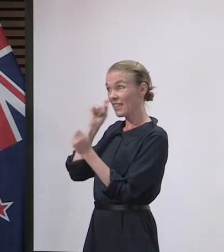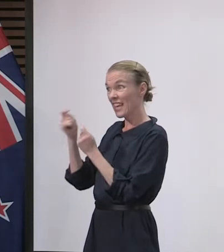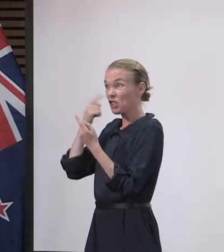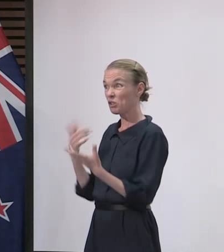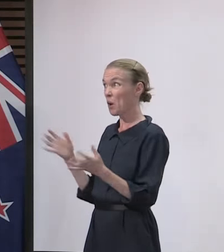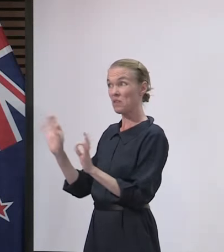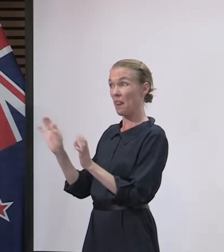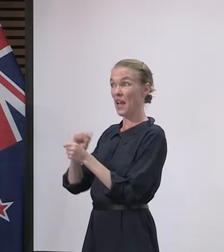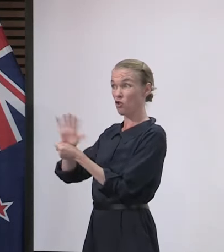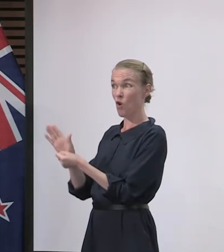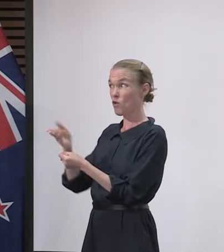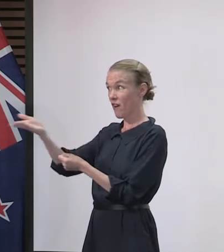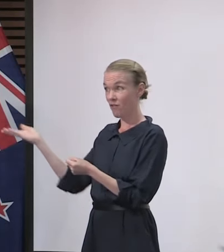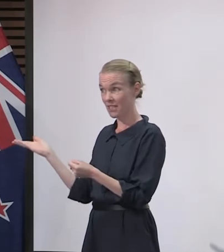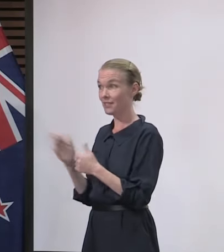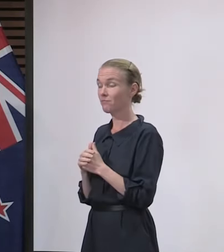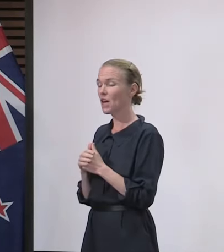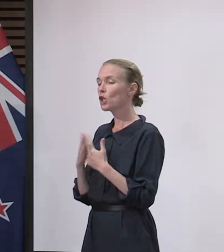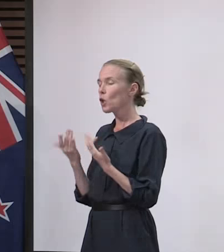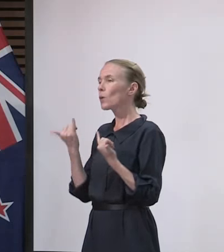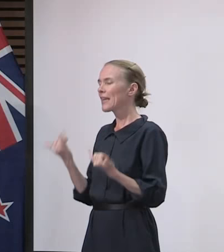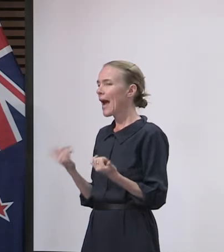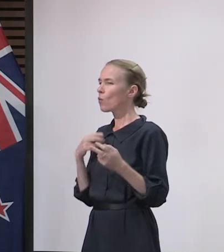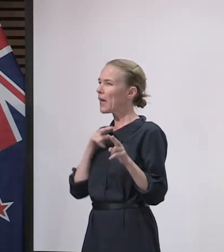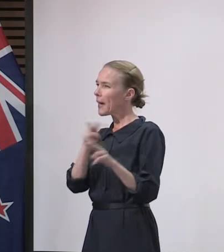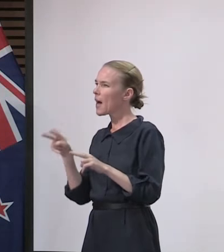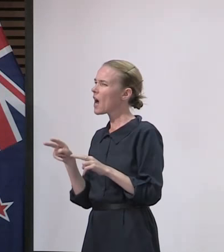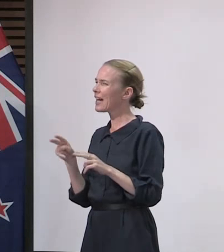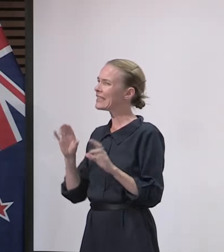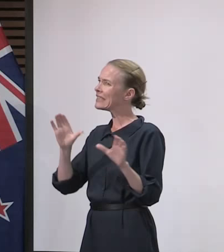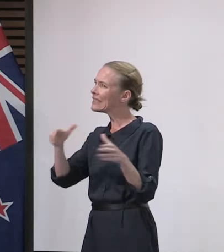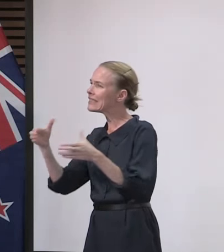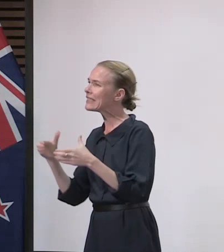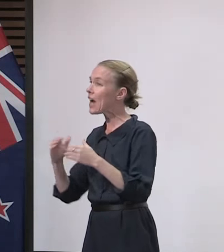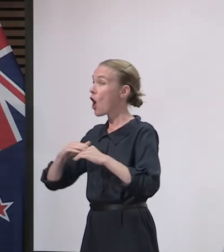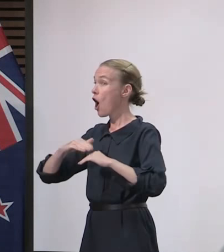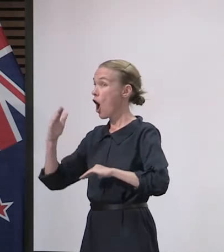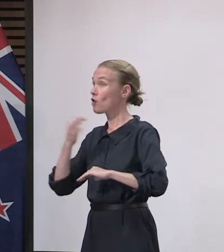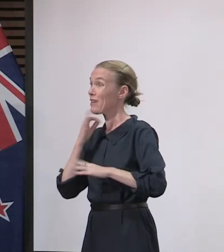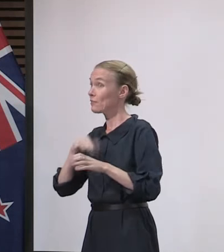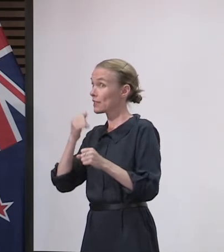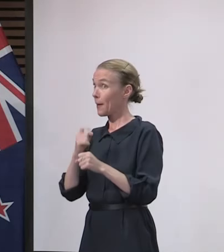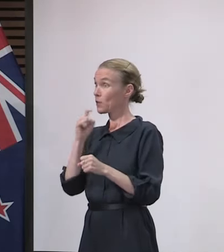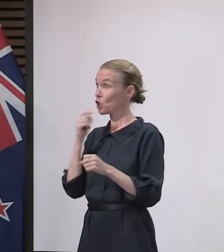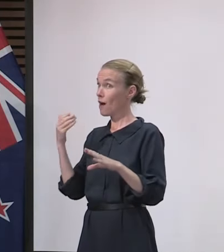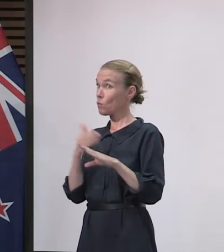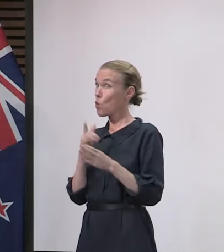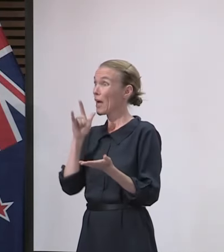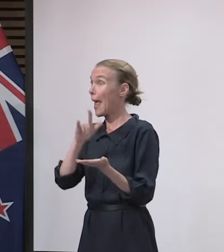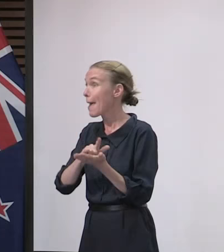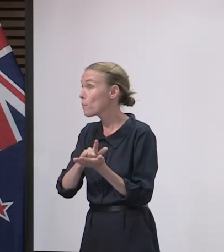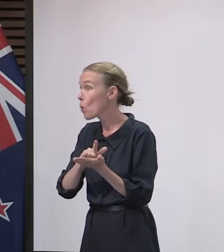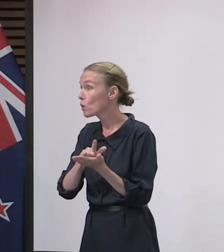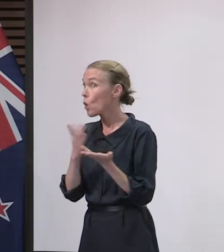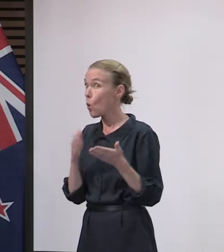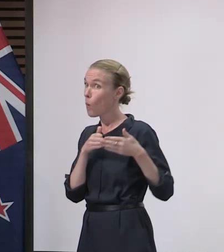targeted at areas where we think there is higher risk. And again, that will be largely around the border, but will also be perhaps people who are working in healthcare